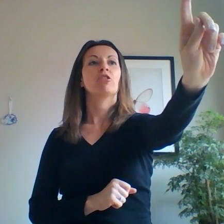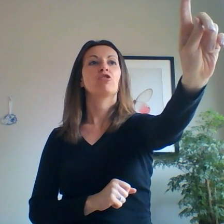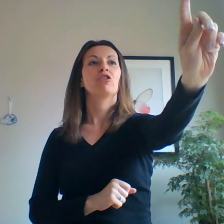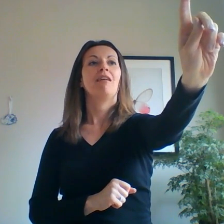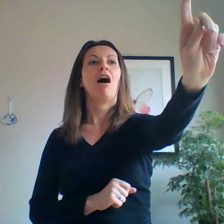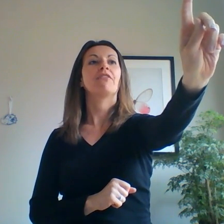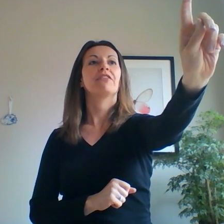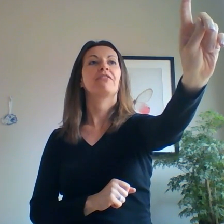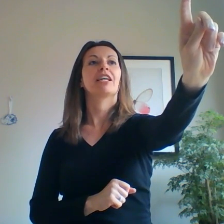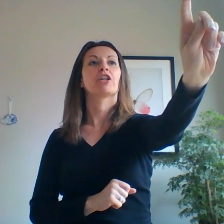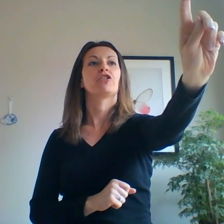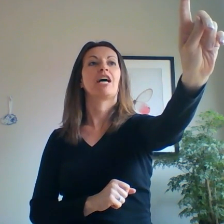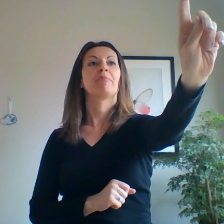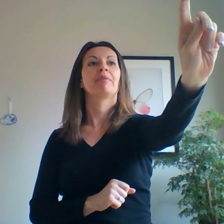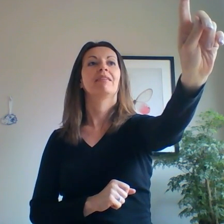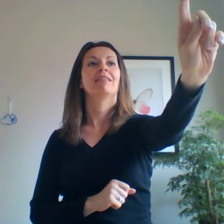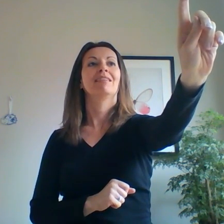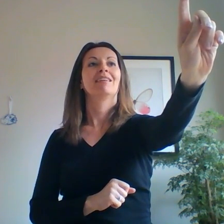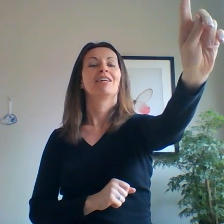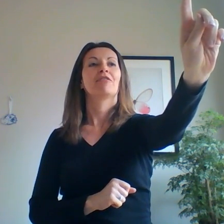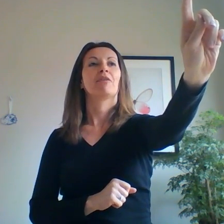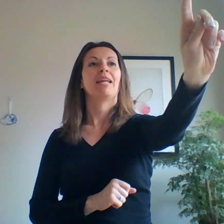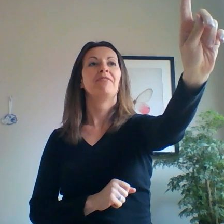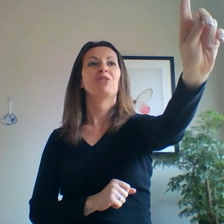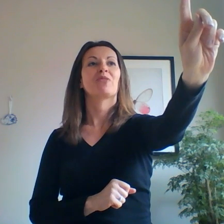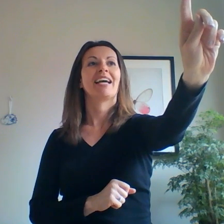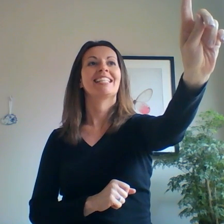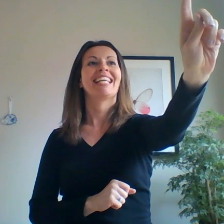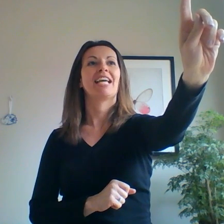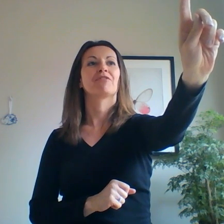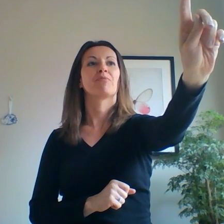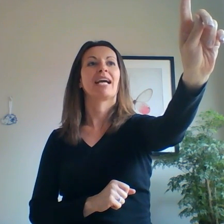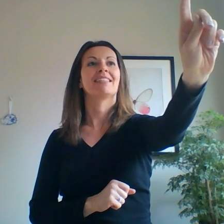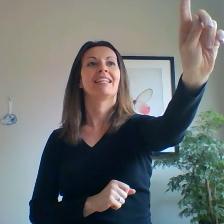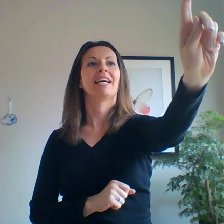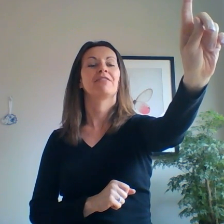of the finger jump from left to right and from right to left.